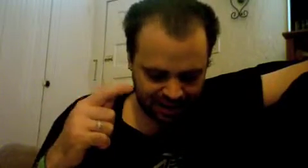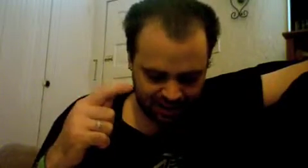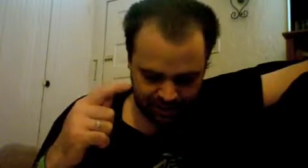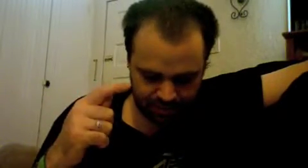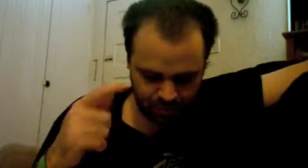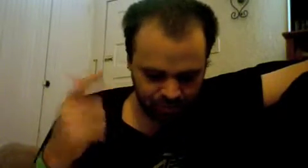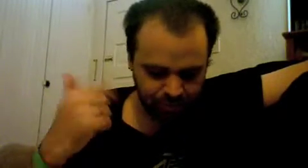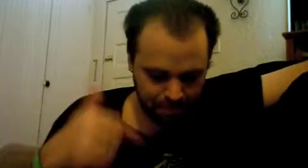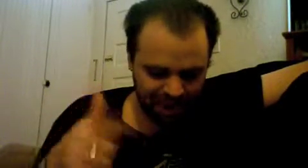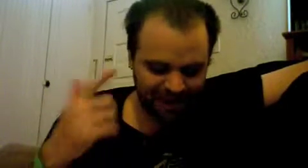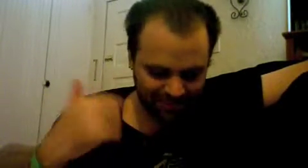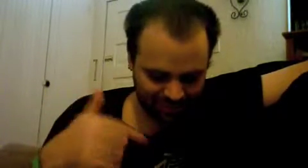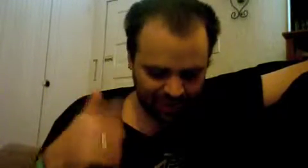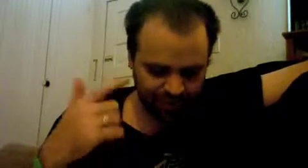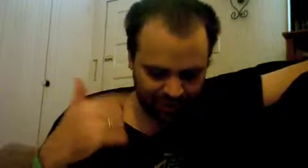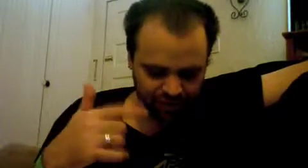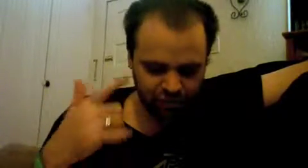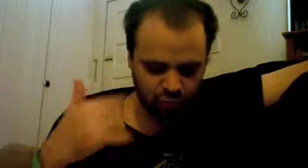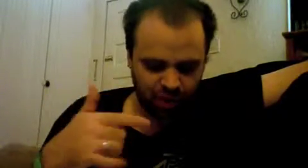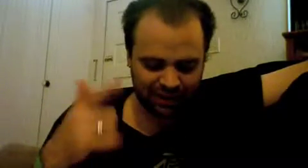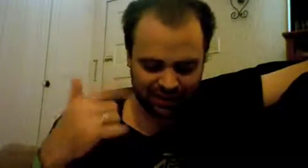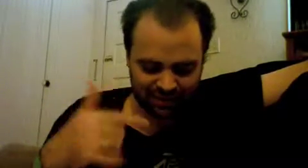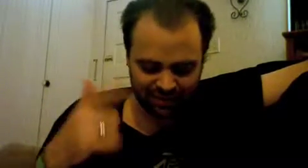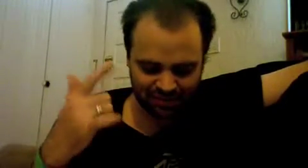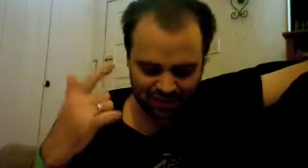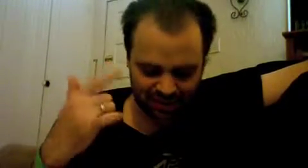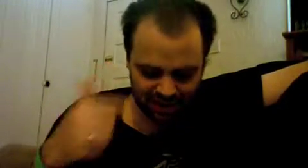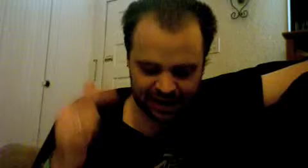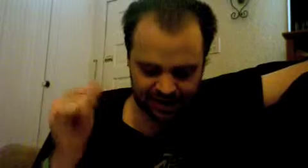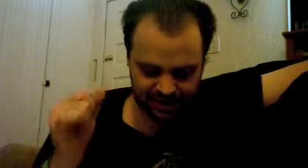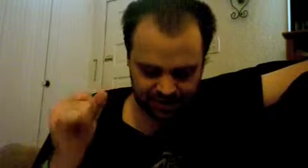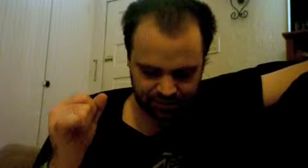which has made itself into what it is in itself